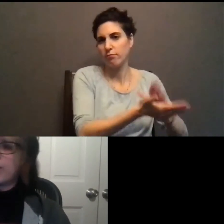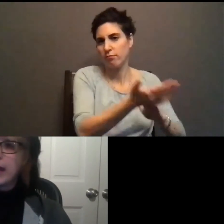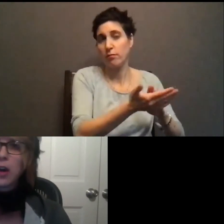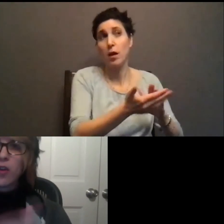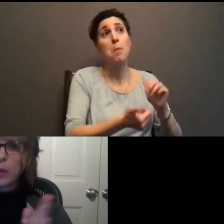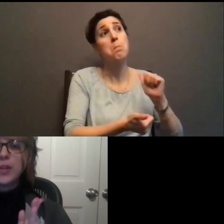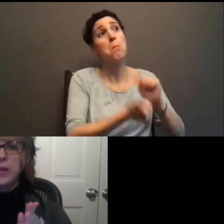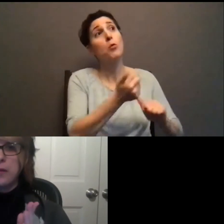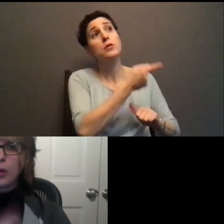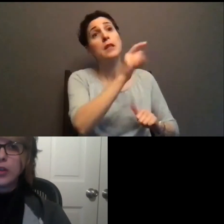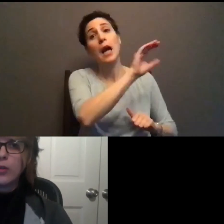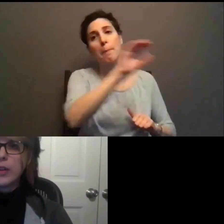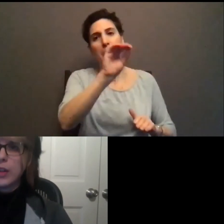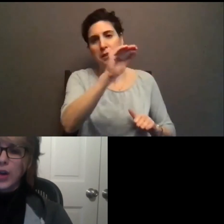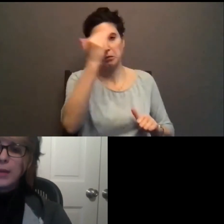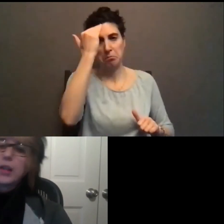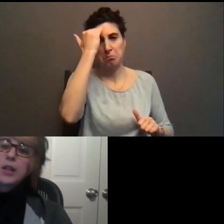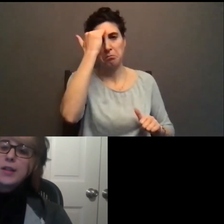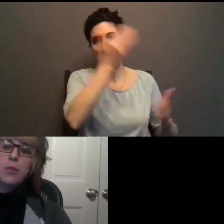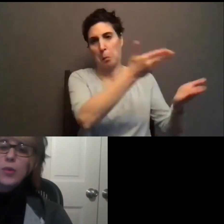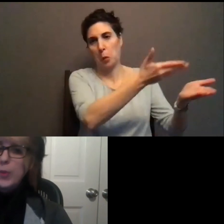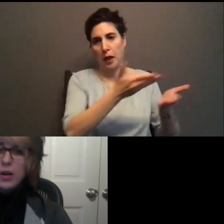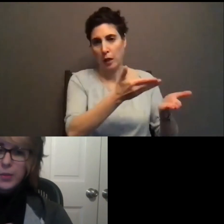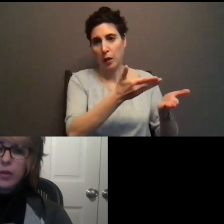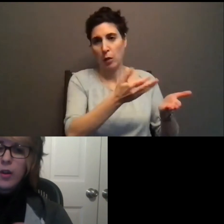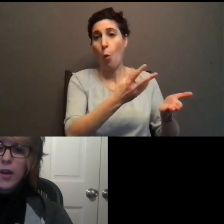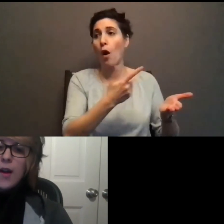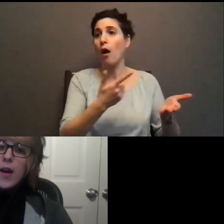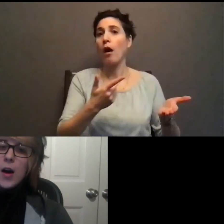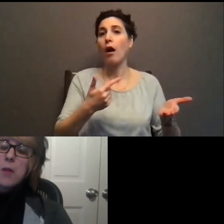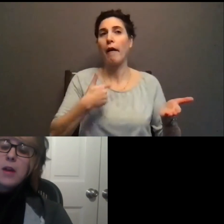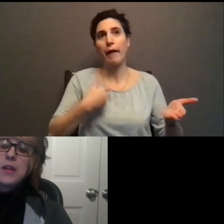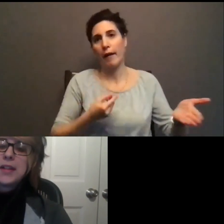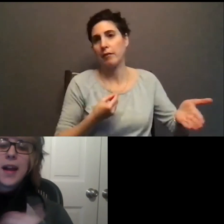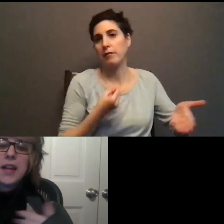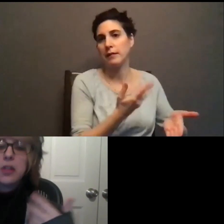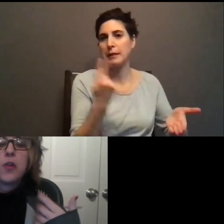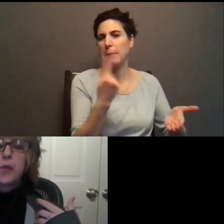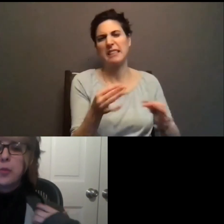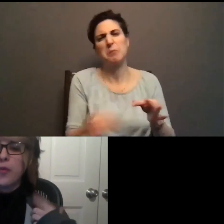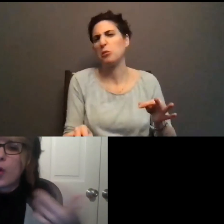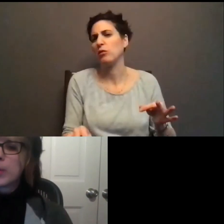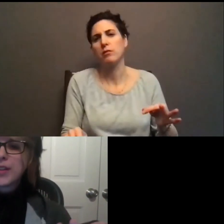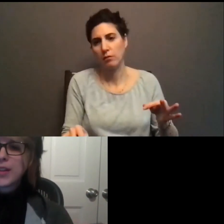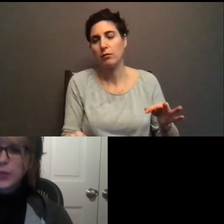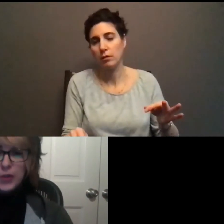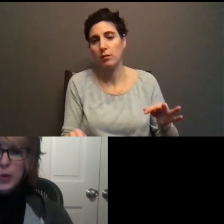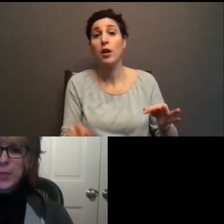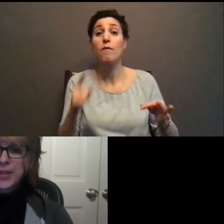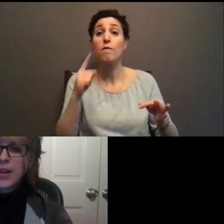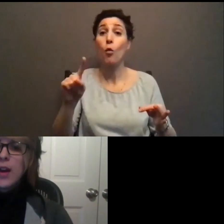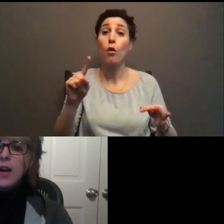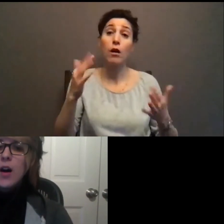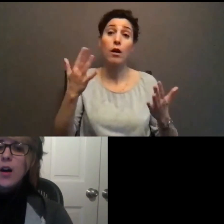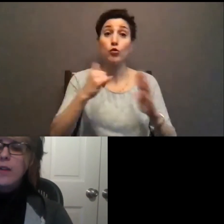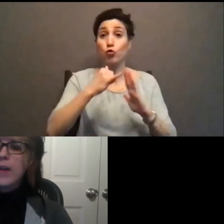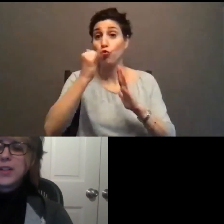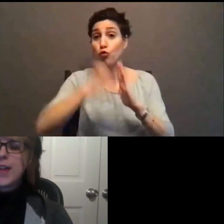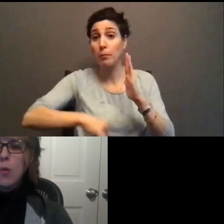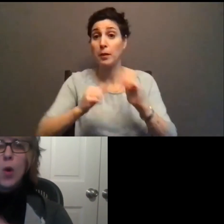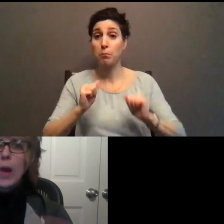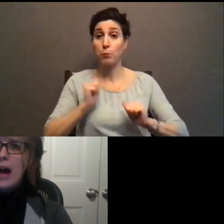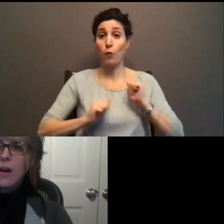take care of most of it for you and they try and make it as simple as possible. Um, and this is ideal for performances with scripts, uh,